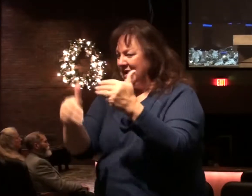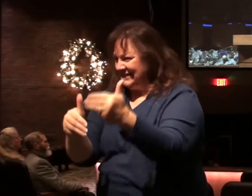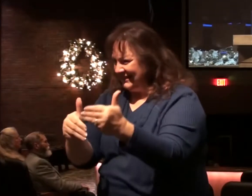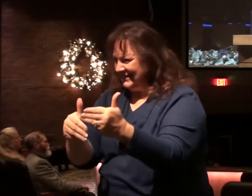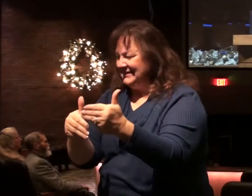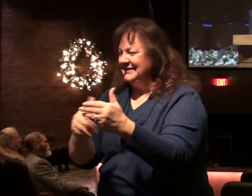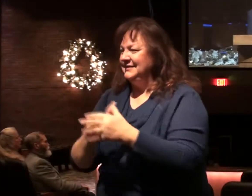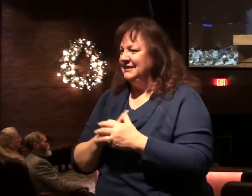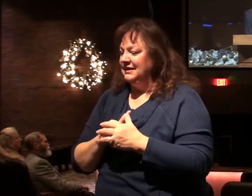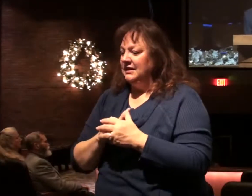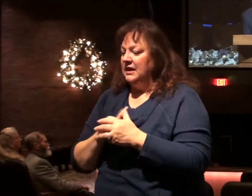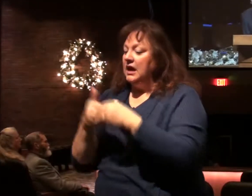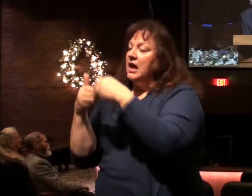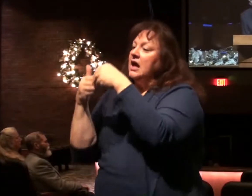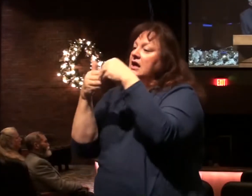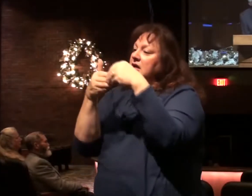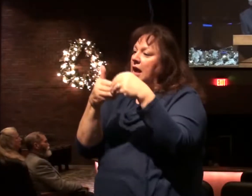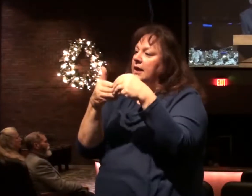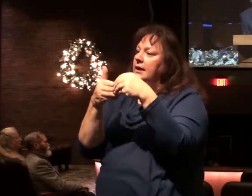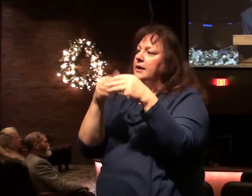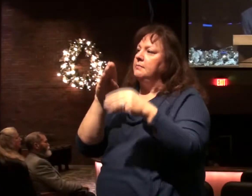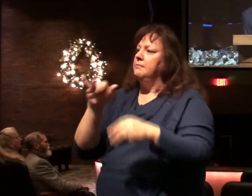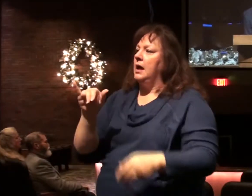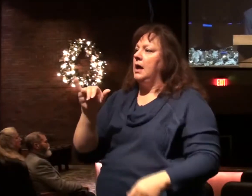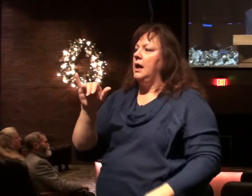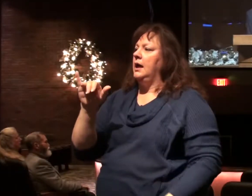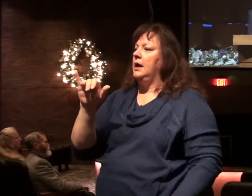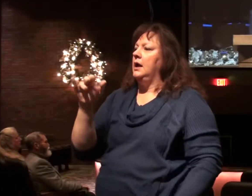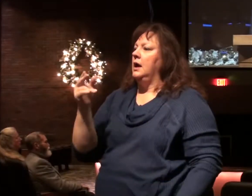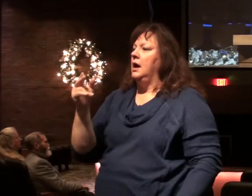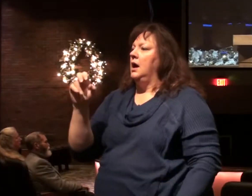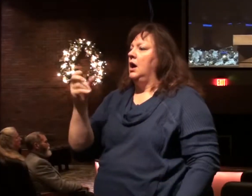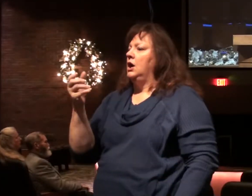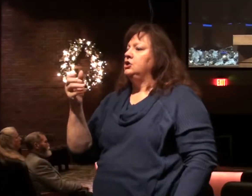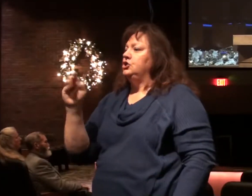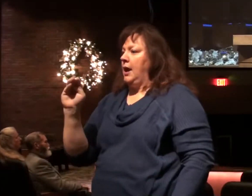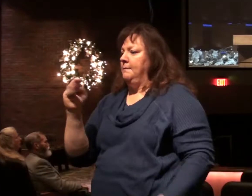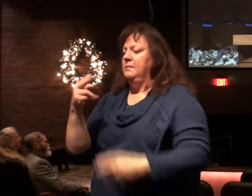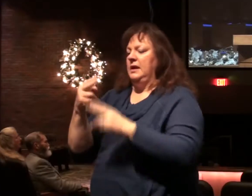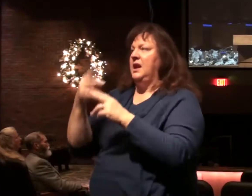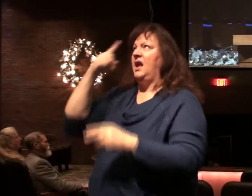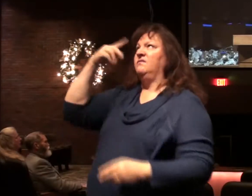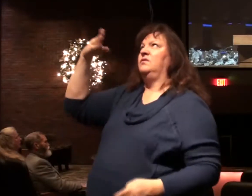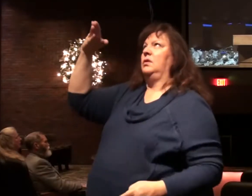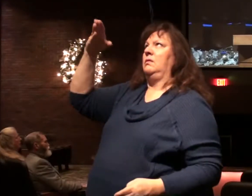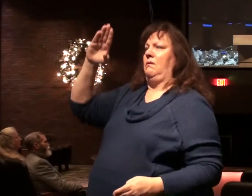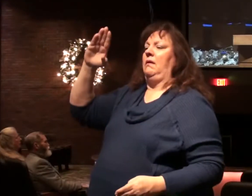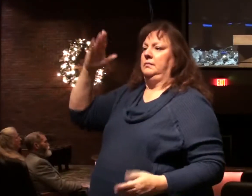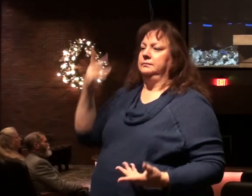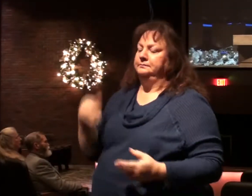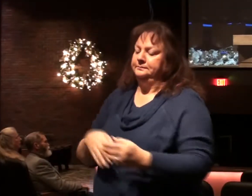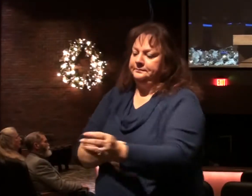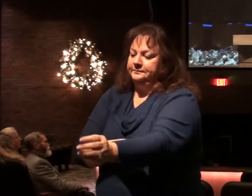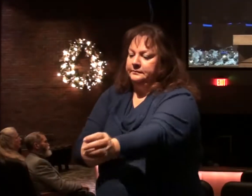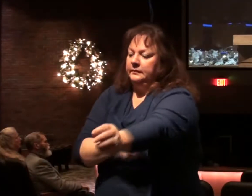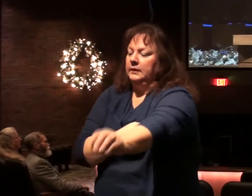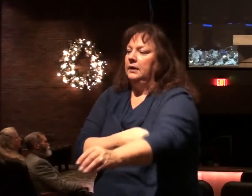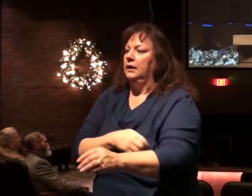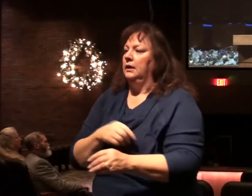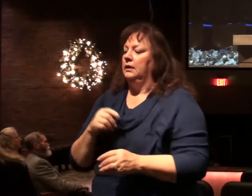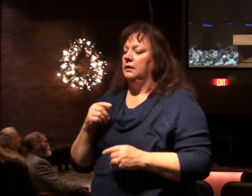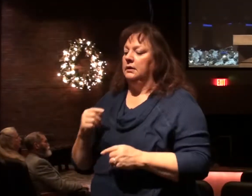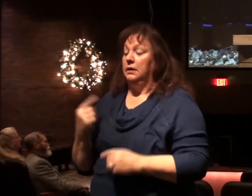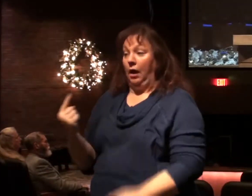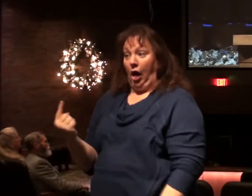by Hashem, which is the name for God, this Jewish leader said. He is